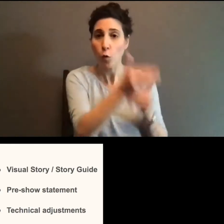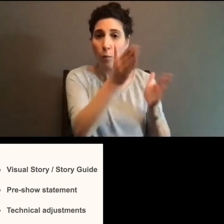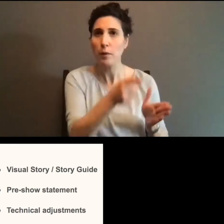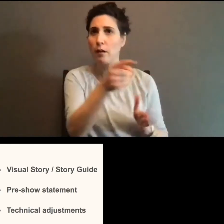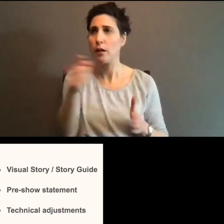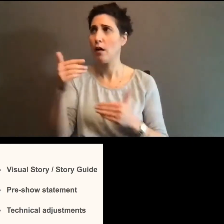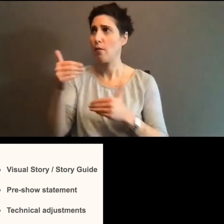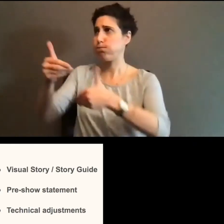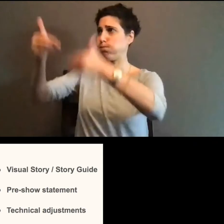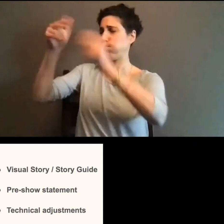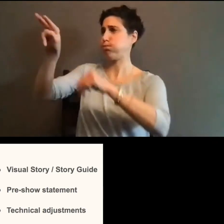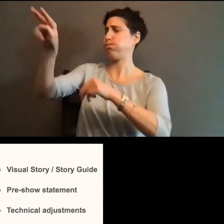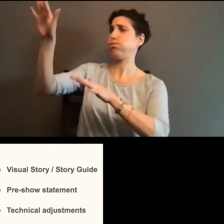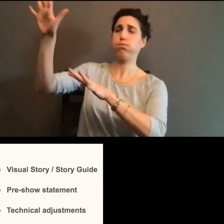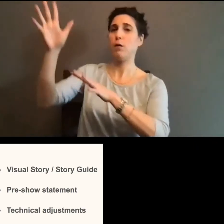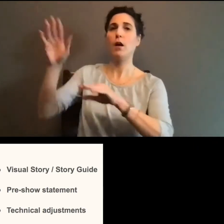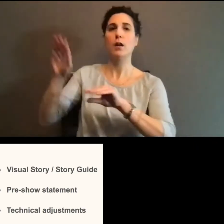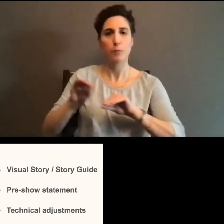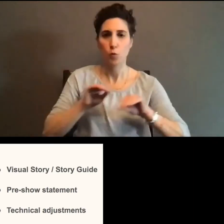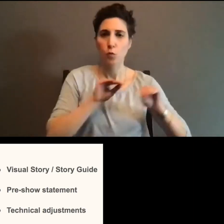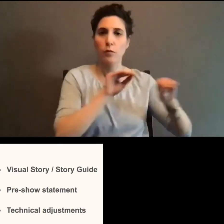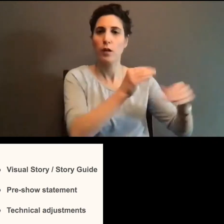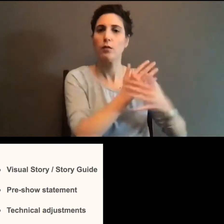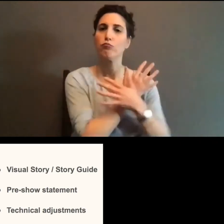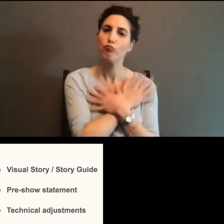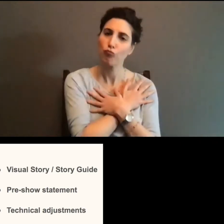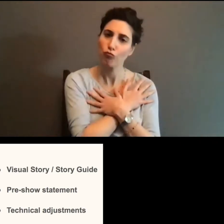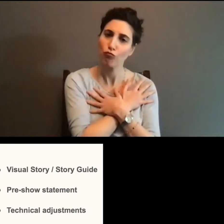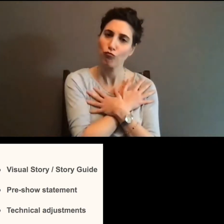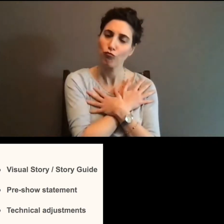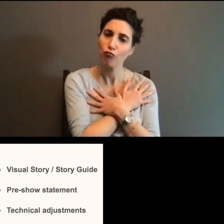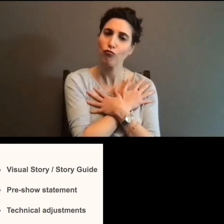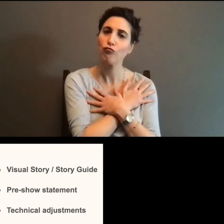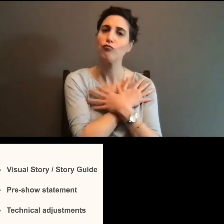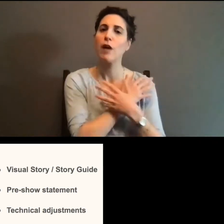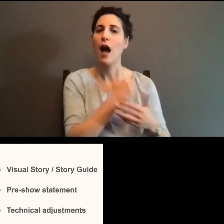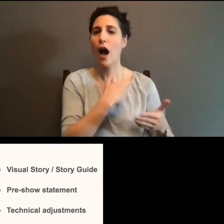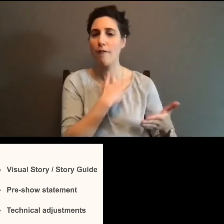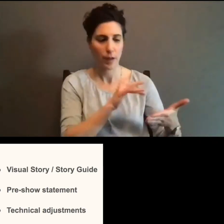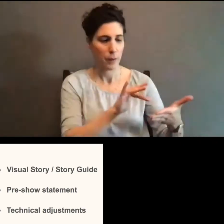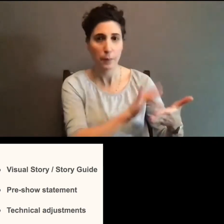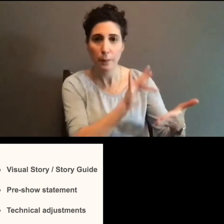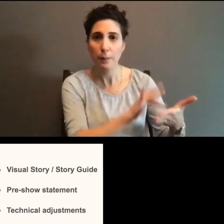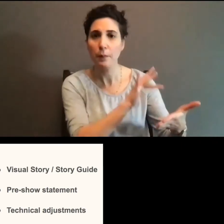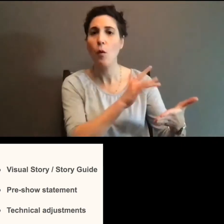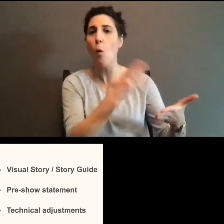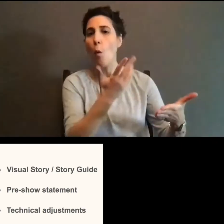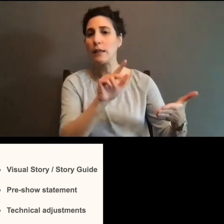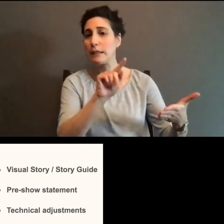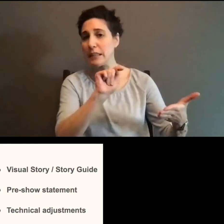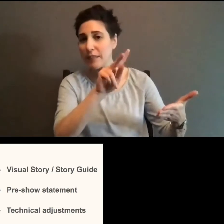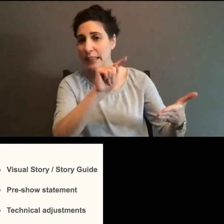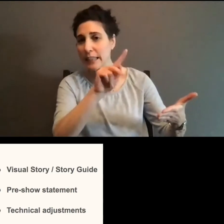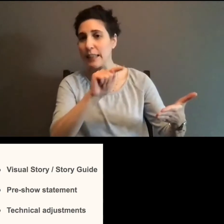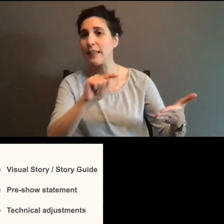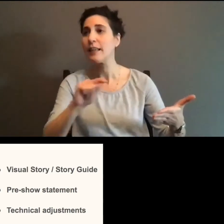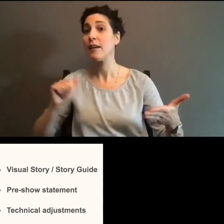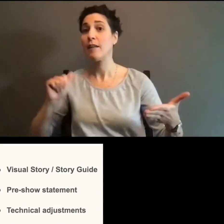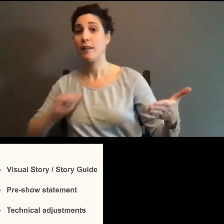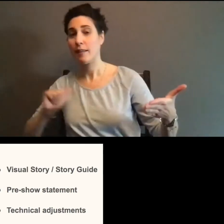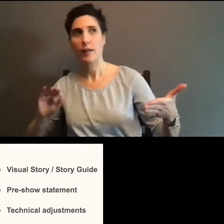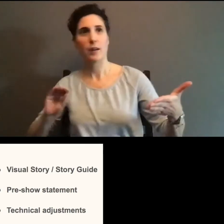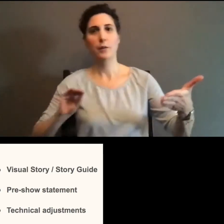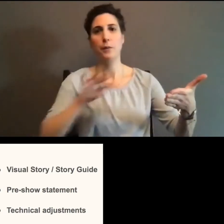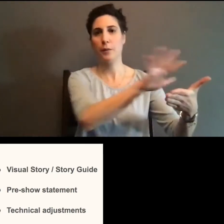they can find a quiet sensory friendly space where usually there's an iPad or a television that will have the show broadcast where they can have a moment of